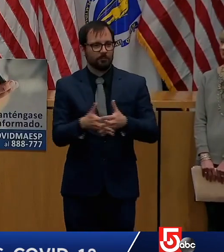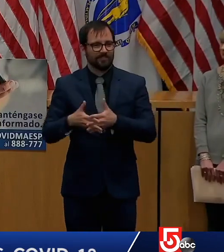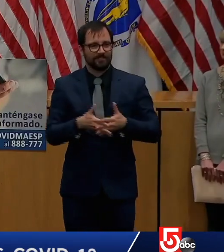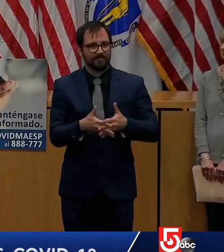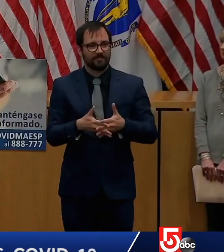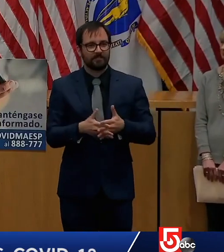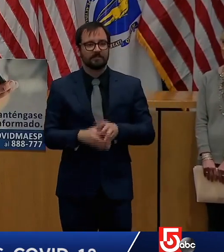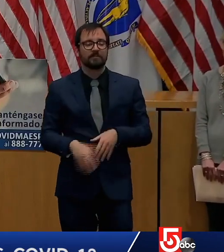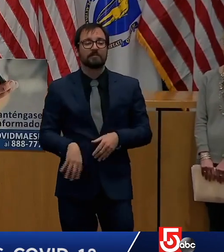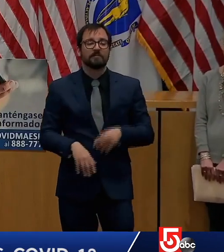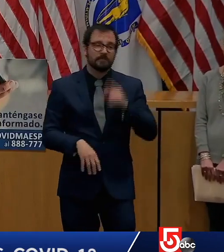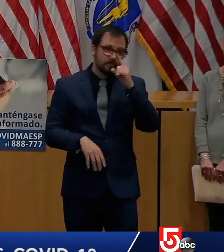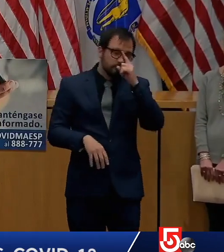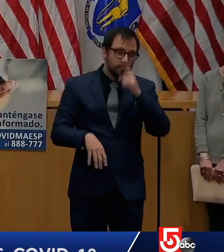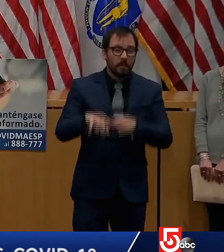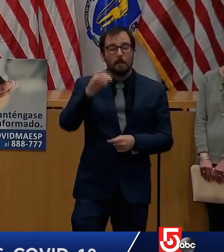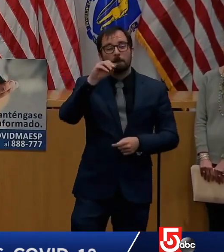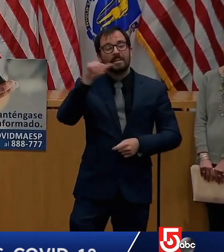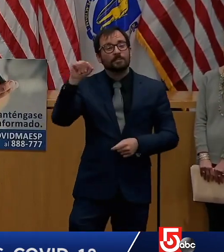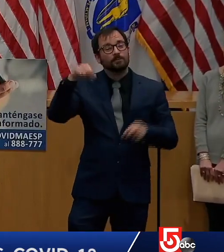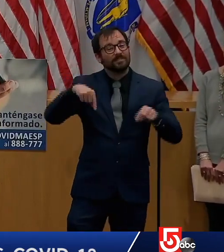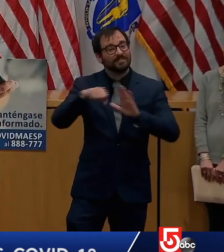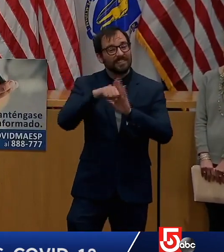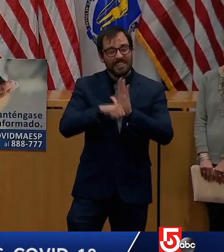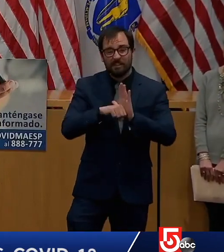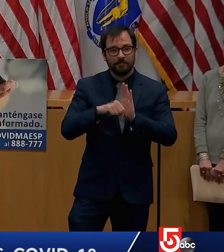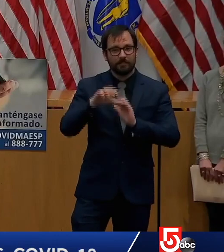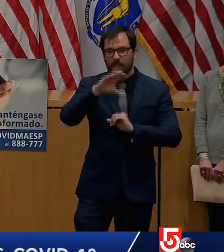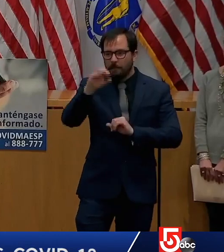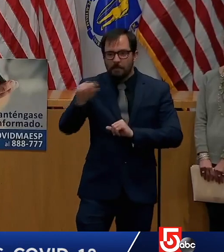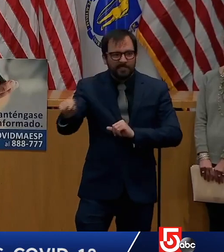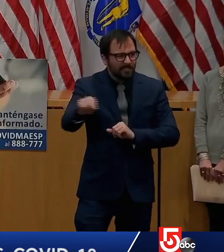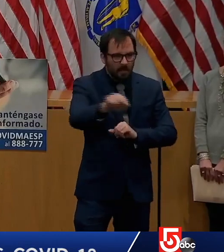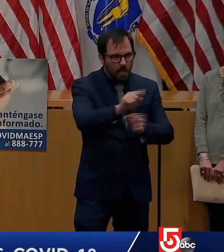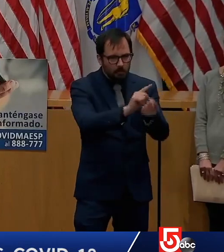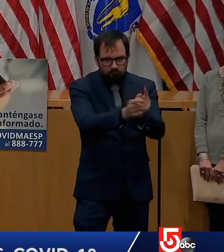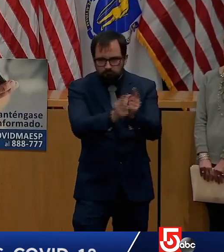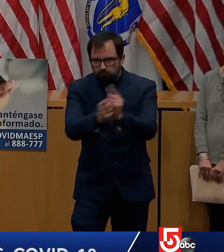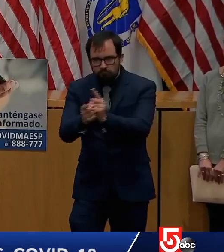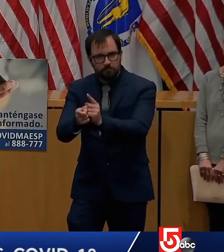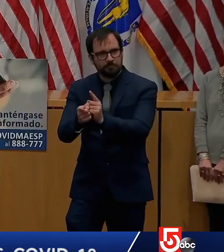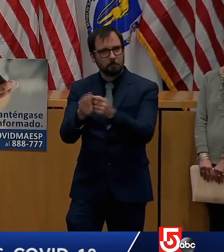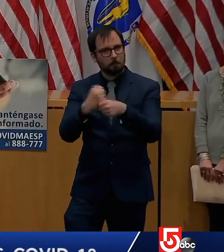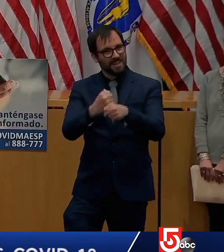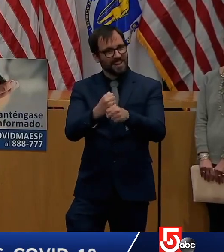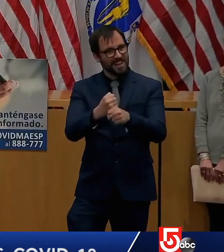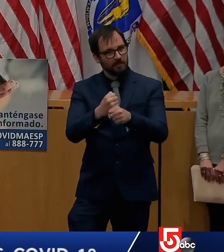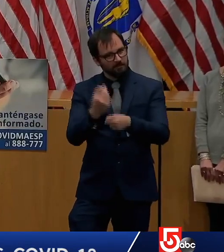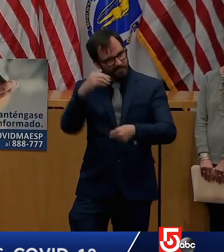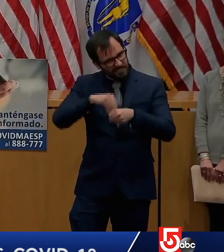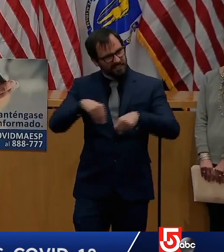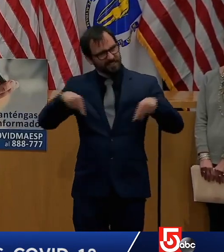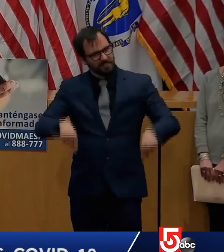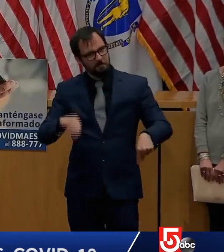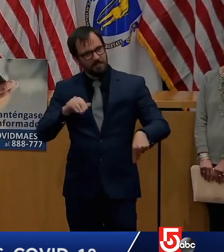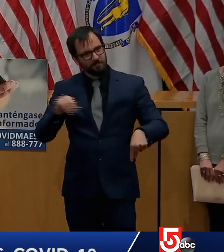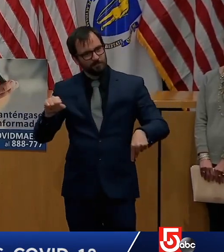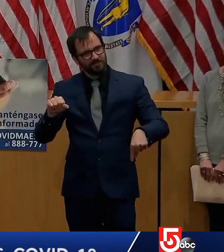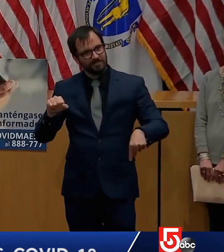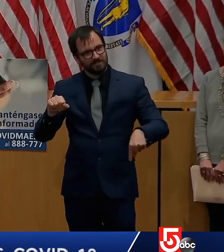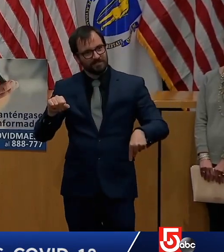converting their operations and working with us to get federal approval and CDC approval so that they can make gowns and masks and face shields and all the rest.